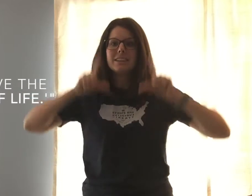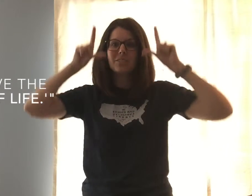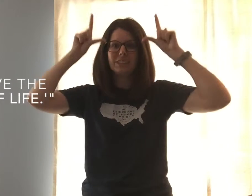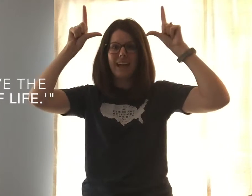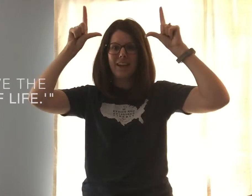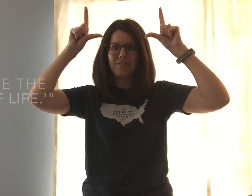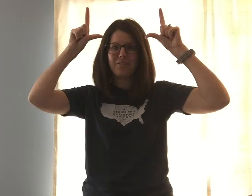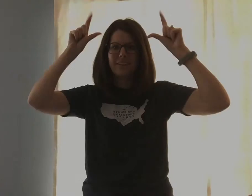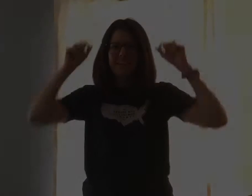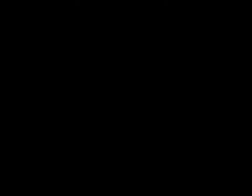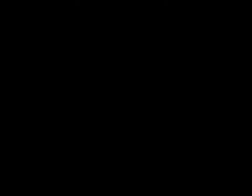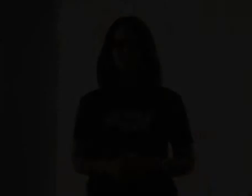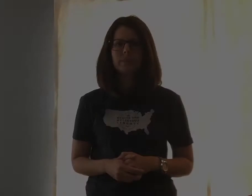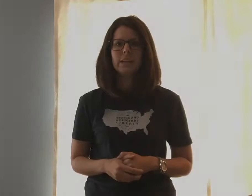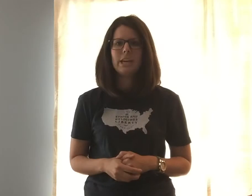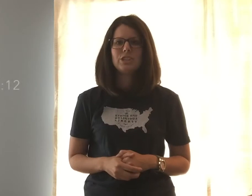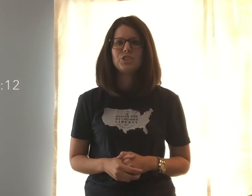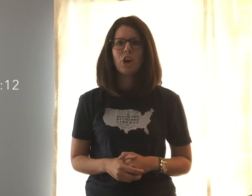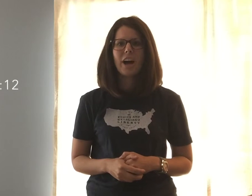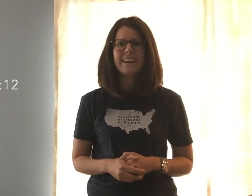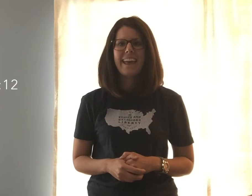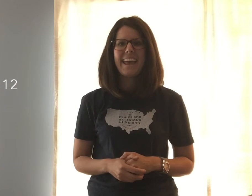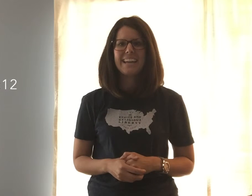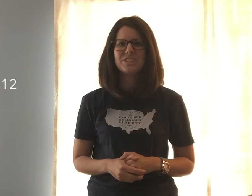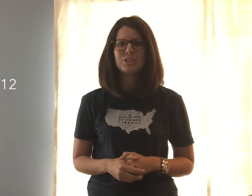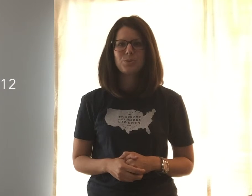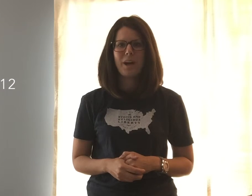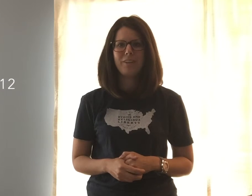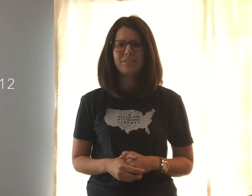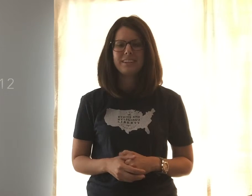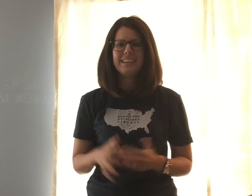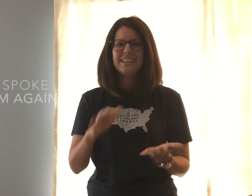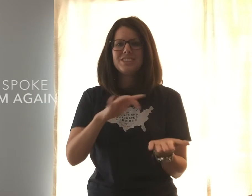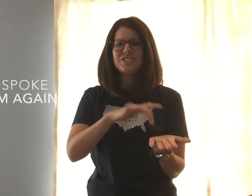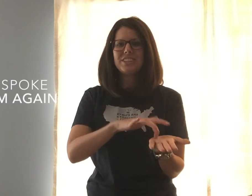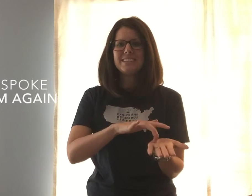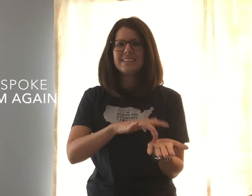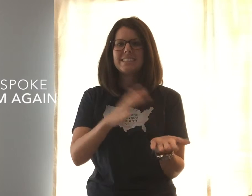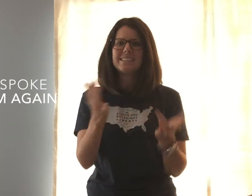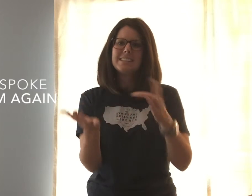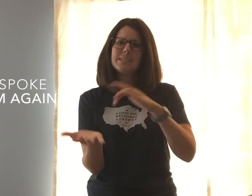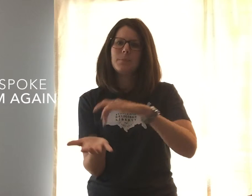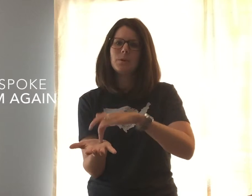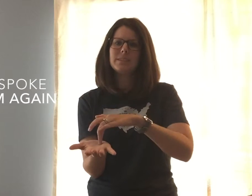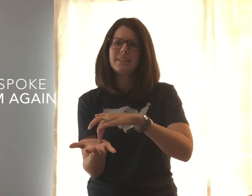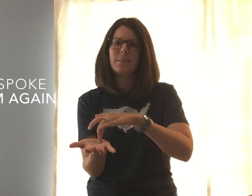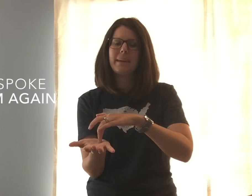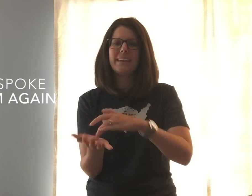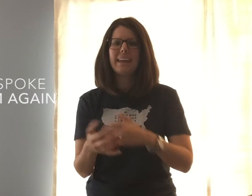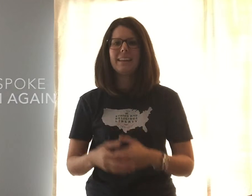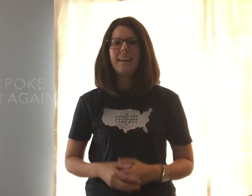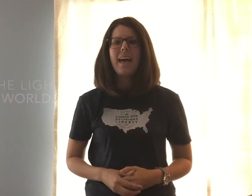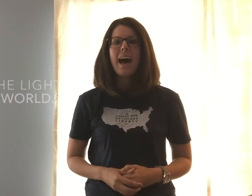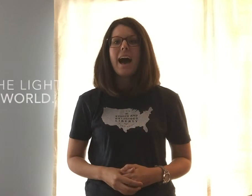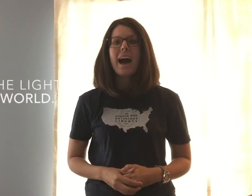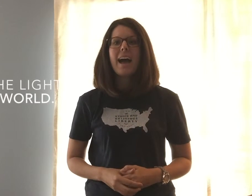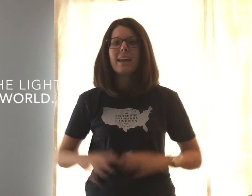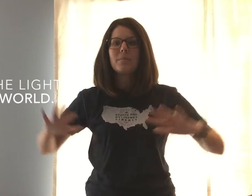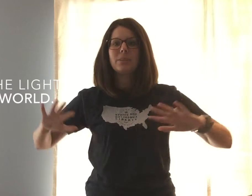of life. John 8, 12. Jesus spoke to them again, I am